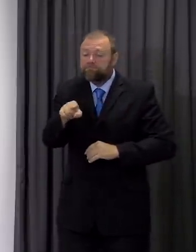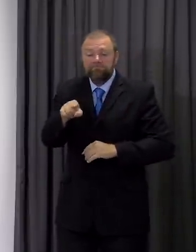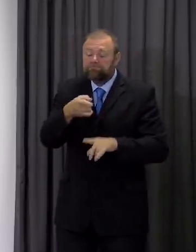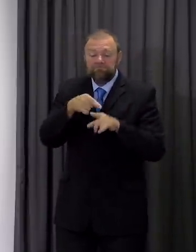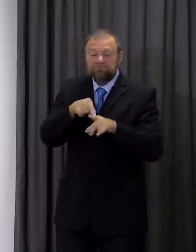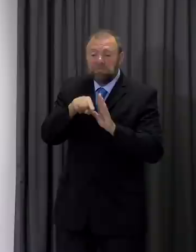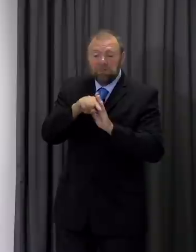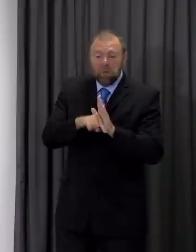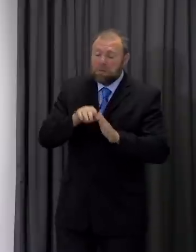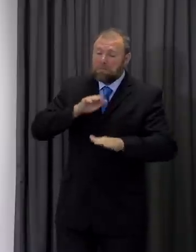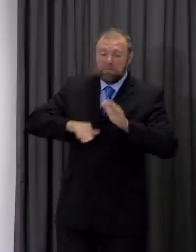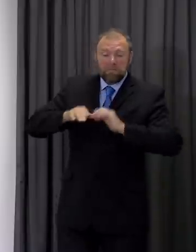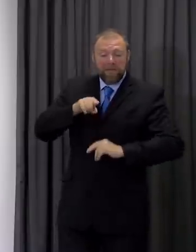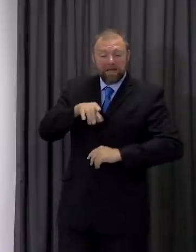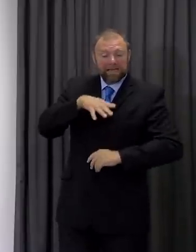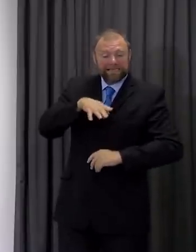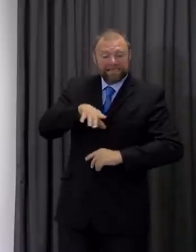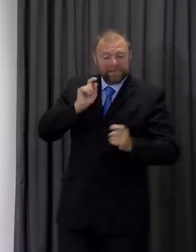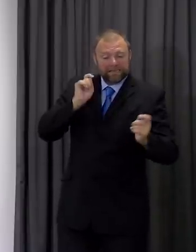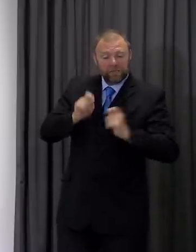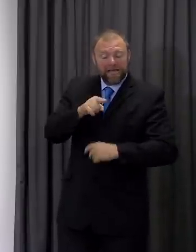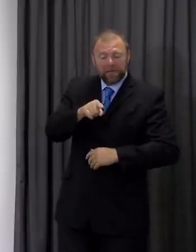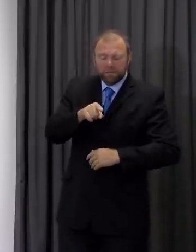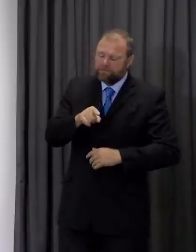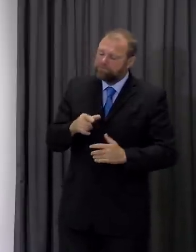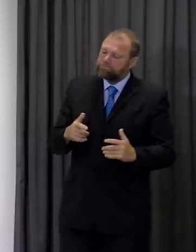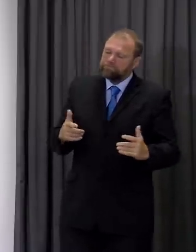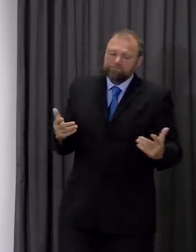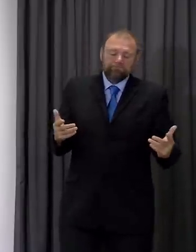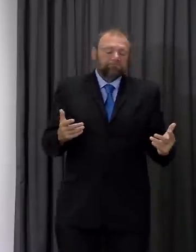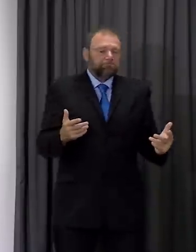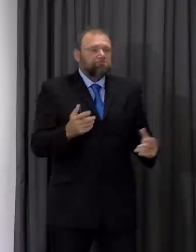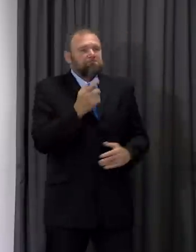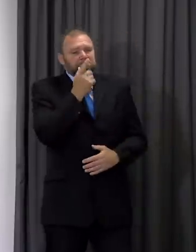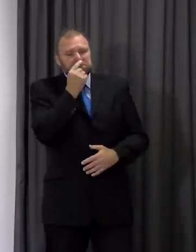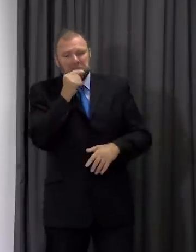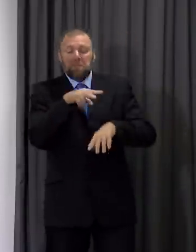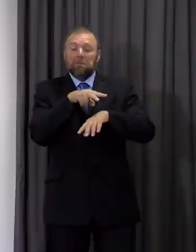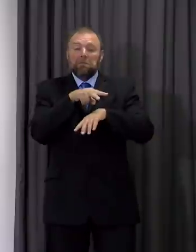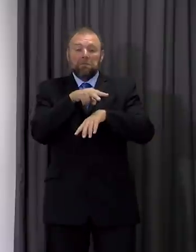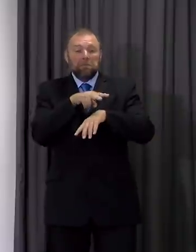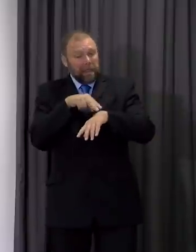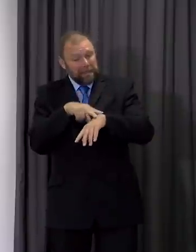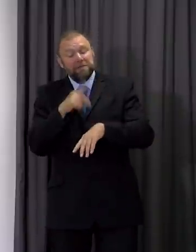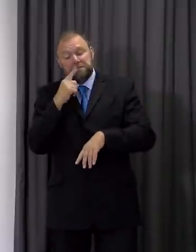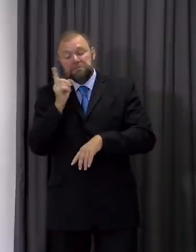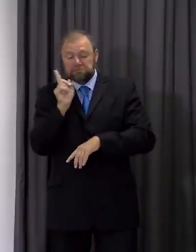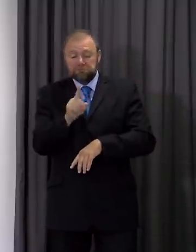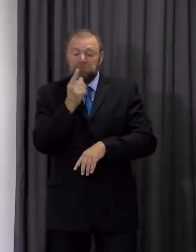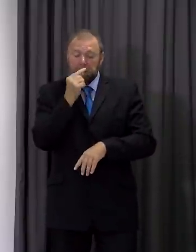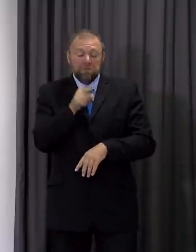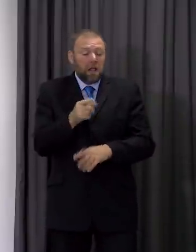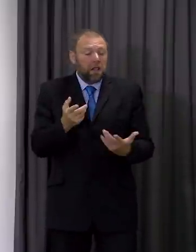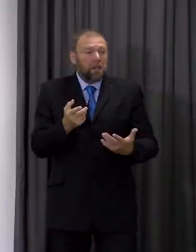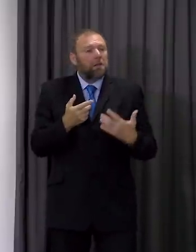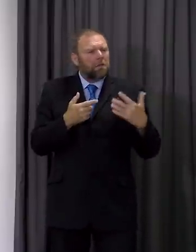see behaviour that leads to an increase in cases then as well as the potential for the police to undertake enforcement and you've heard